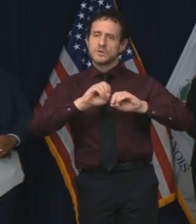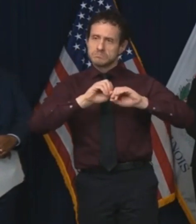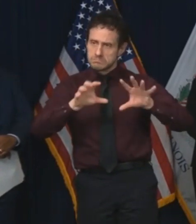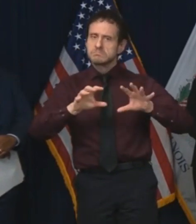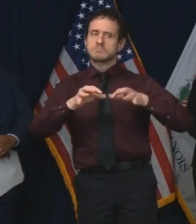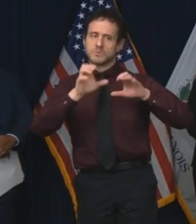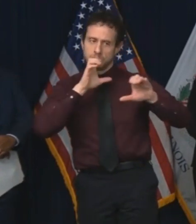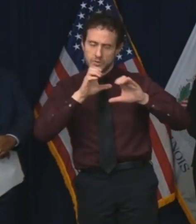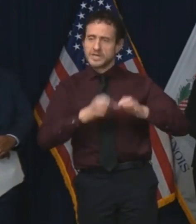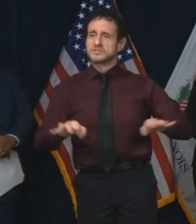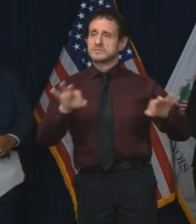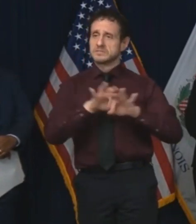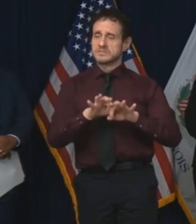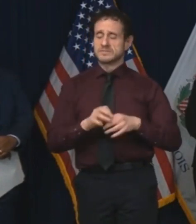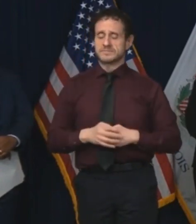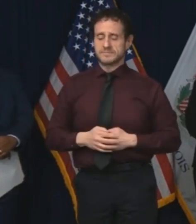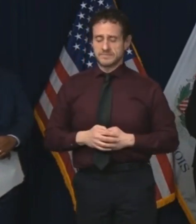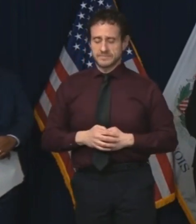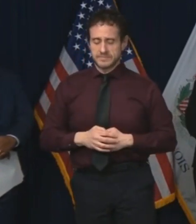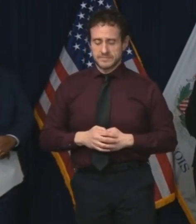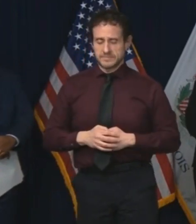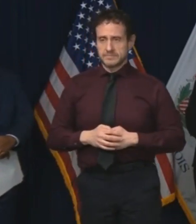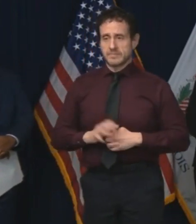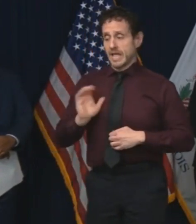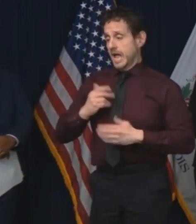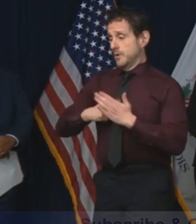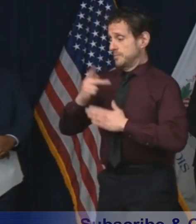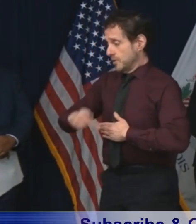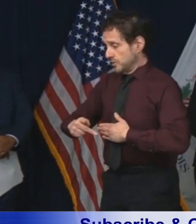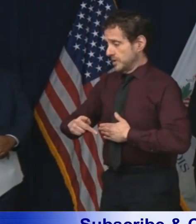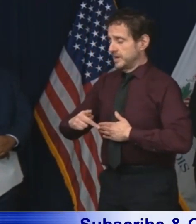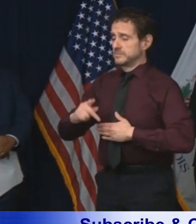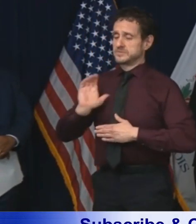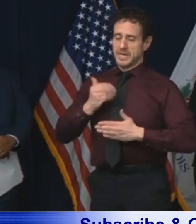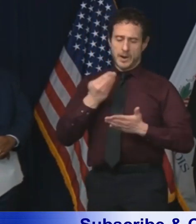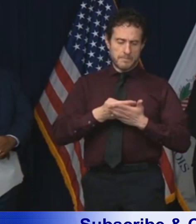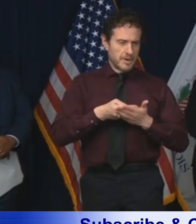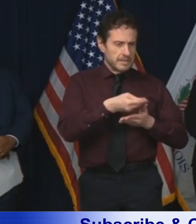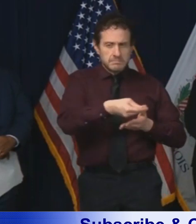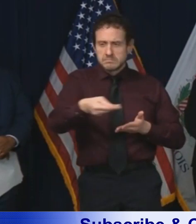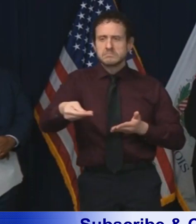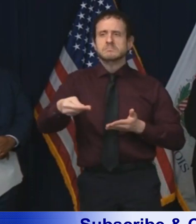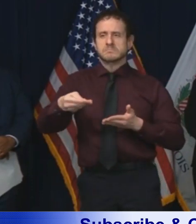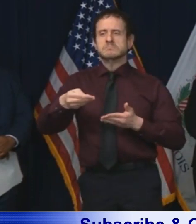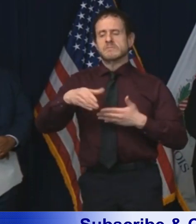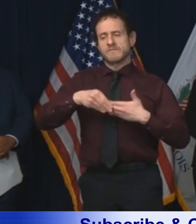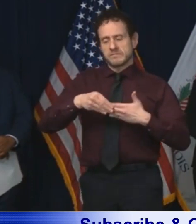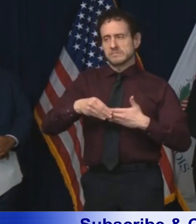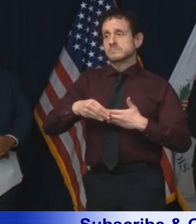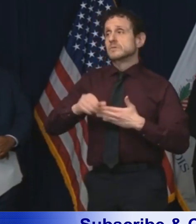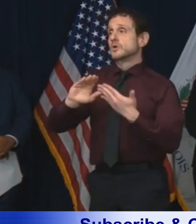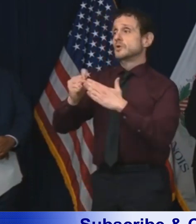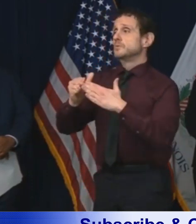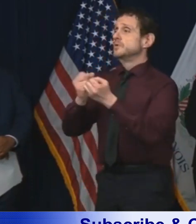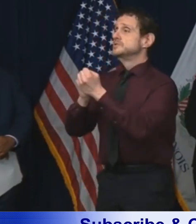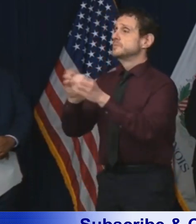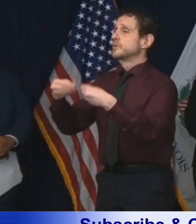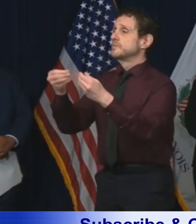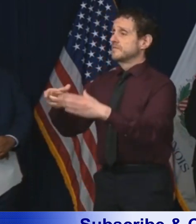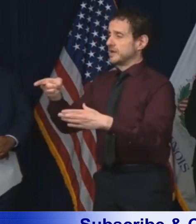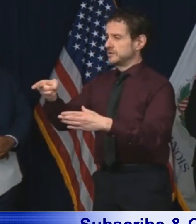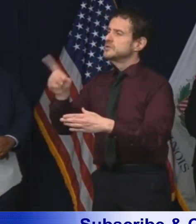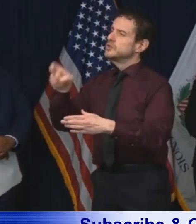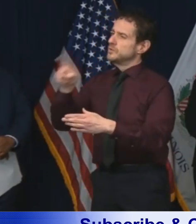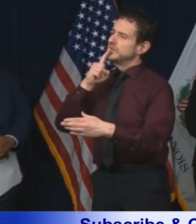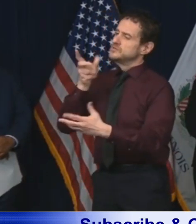key. We've increased flexibility in funding and programming and are enabling our community providers to tailor their services for the